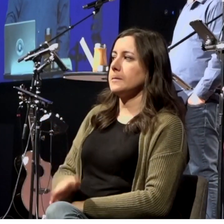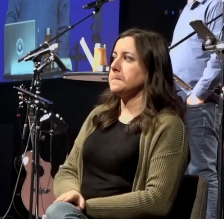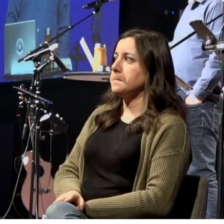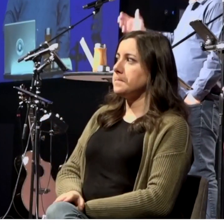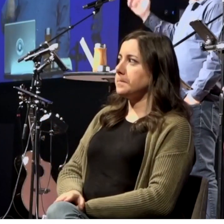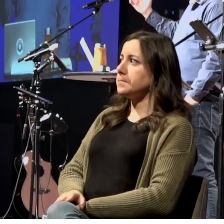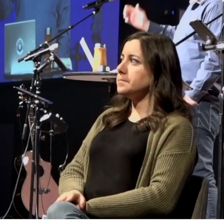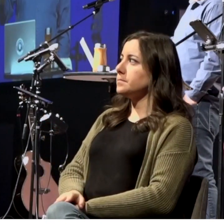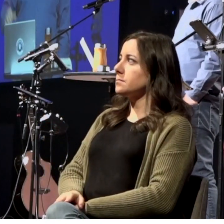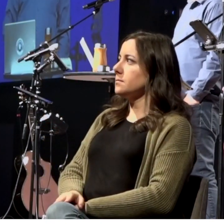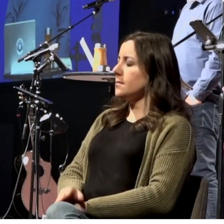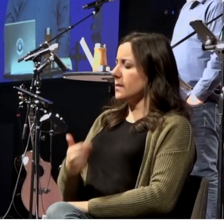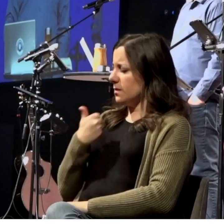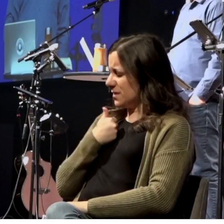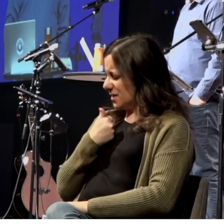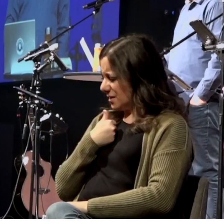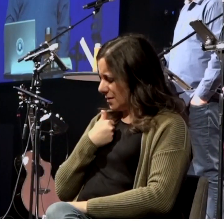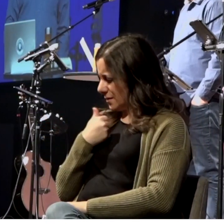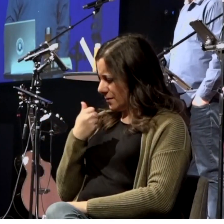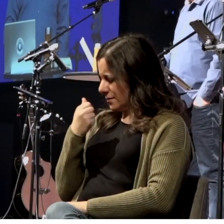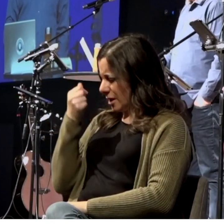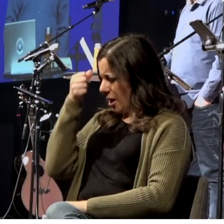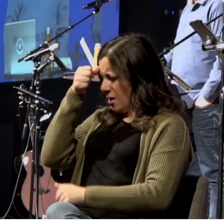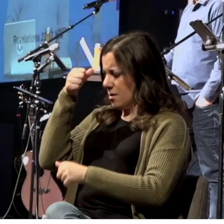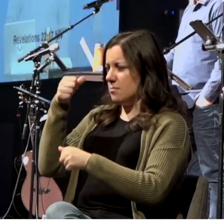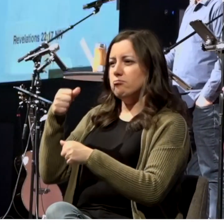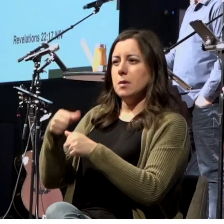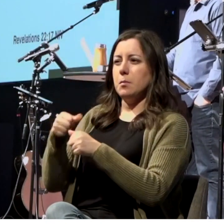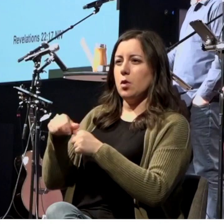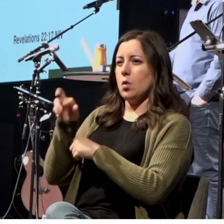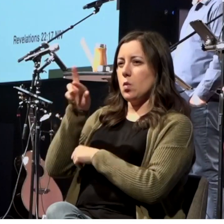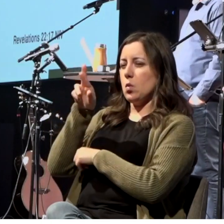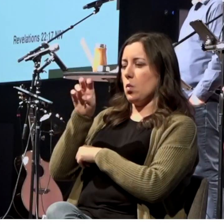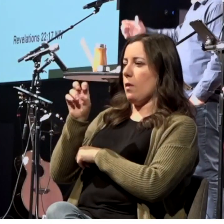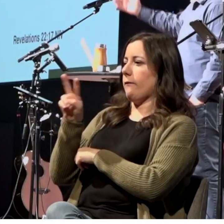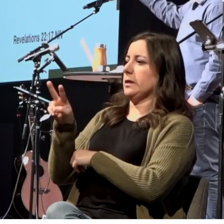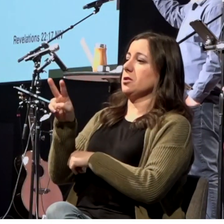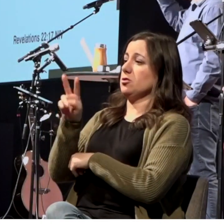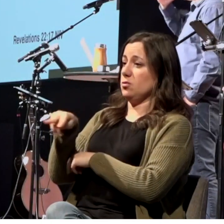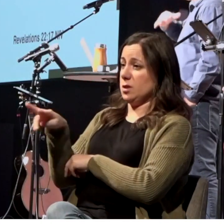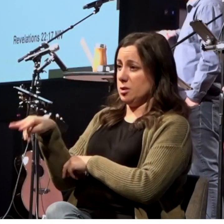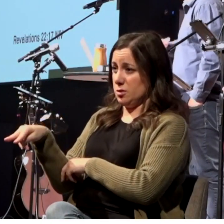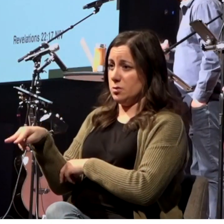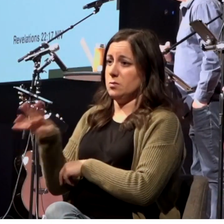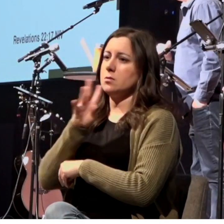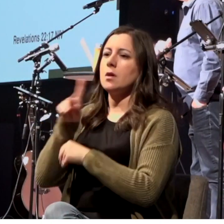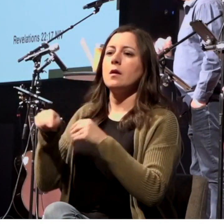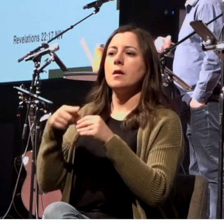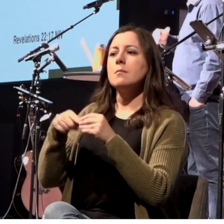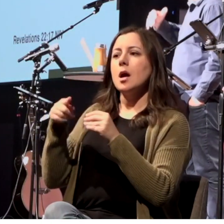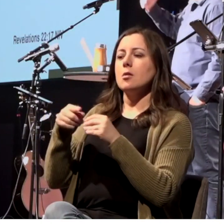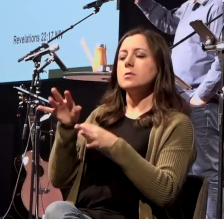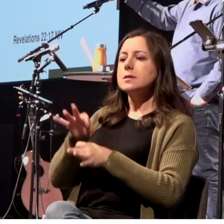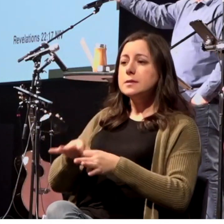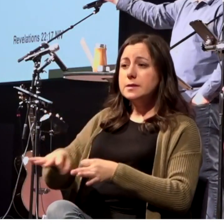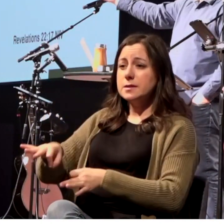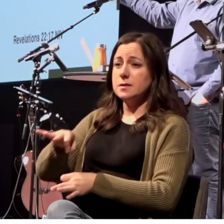I'm reminded of the words of Jesus in Revelation 22. the spirit and the bride say come and let the one who hears